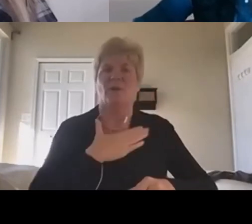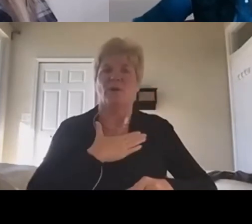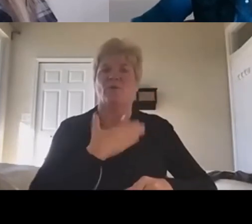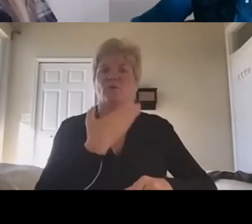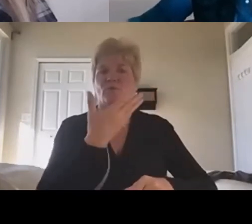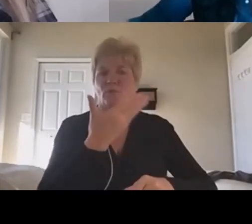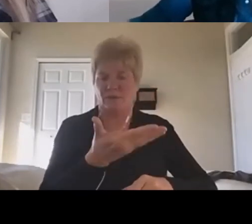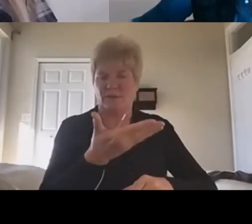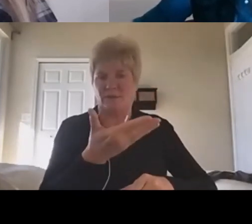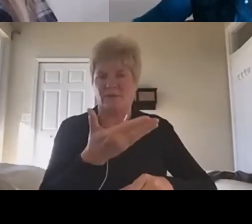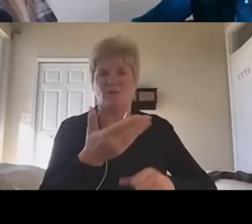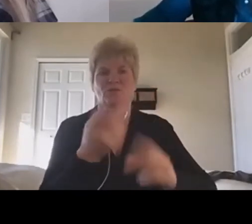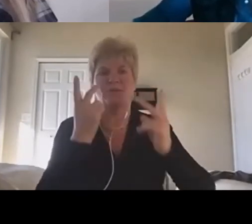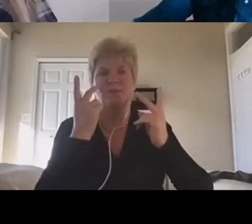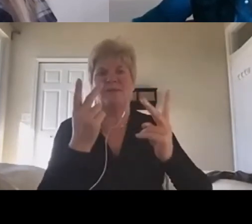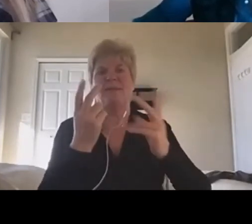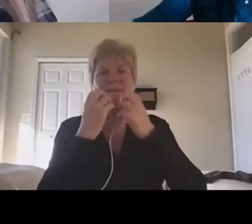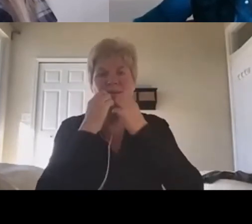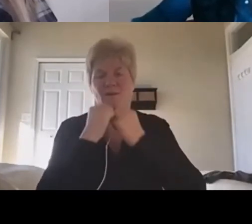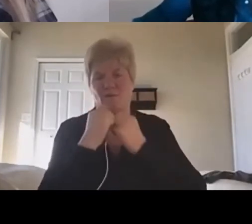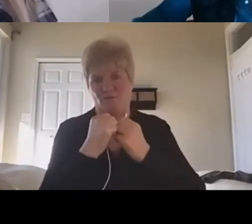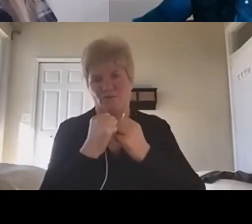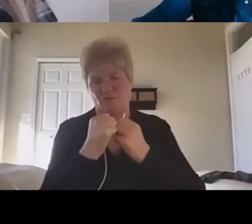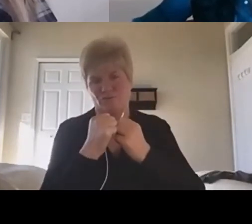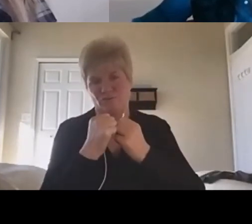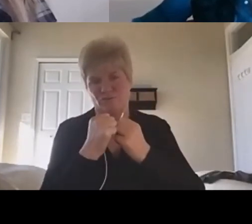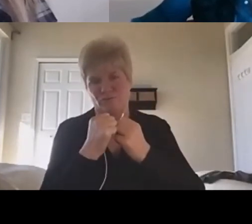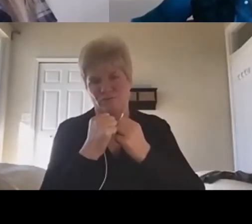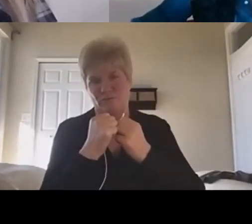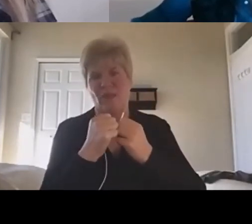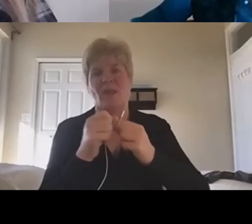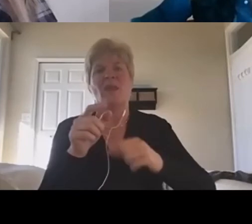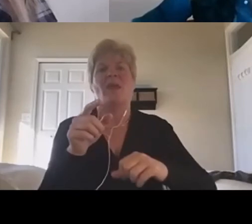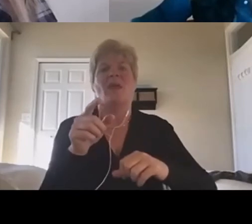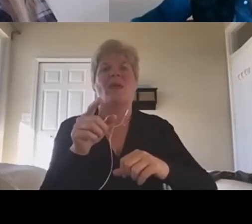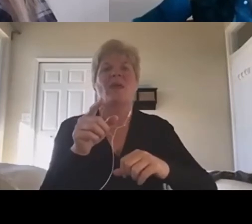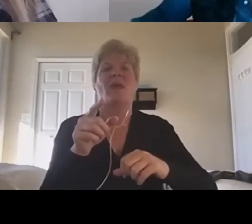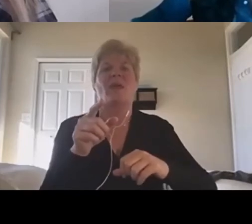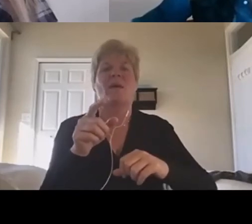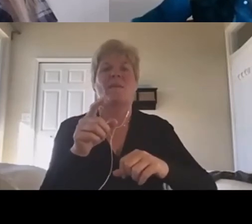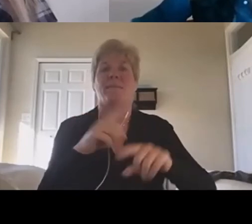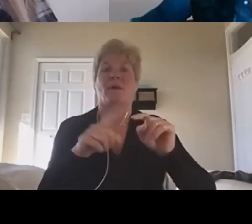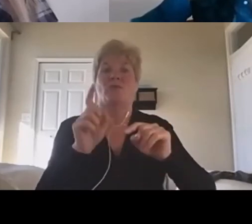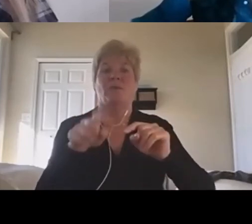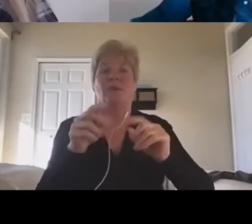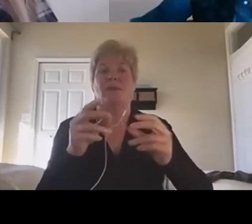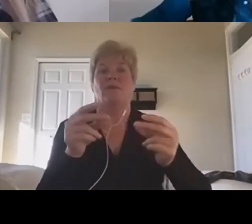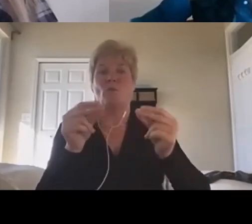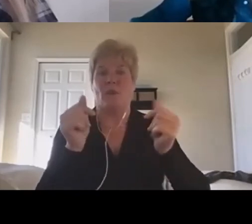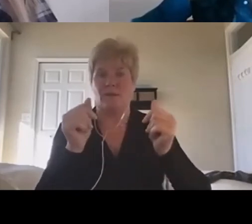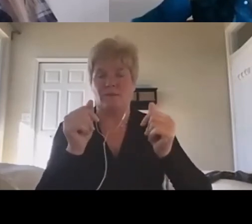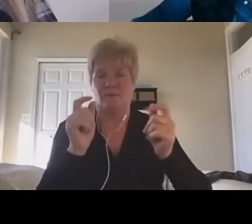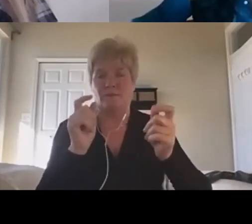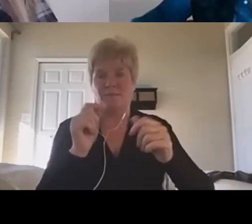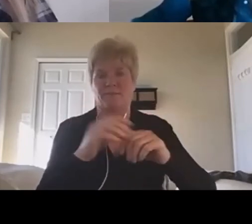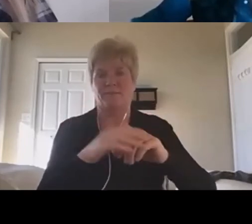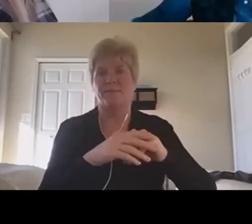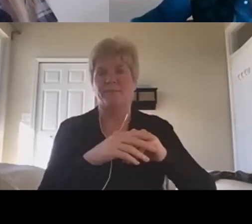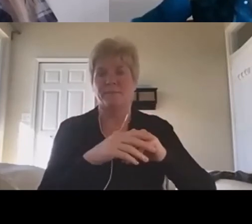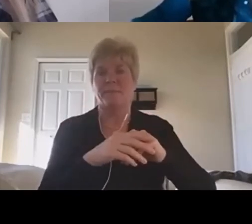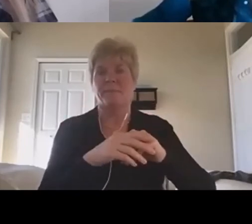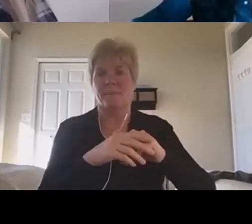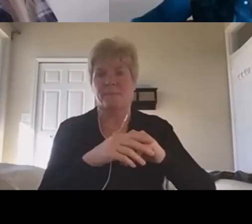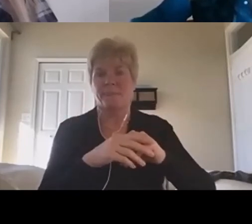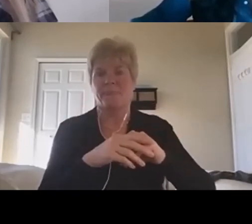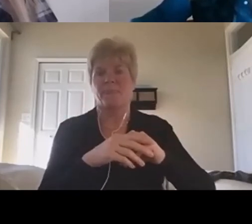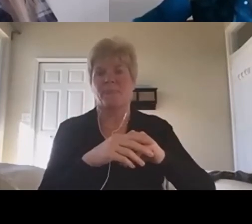value first and you're going to lead it quickly, right? As opposed to a broad economy